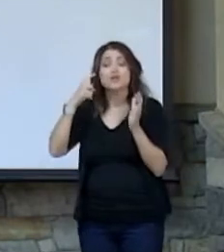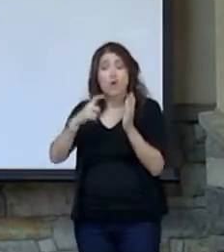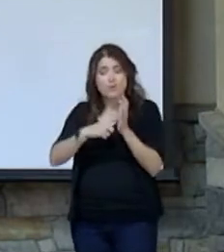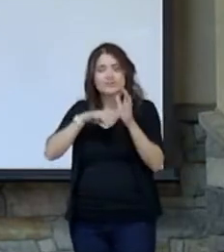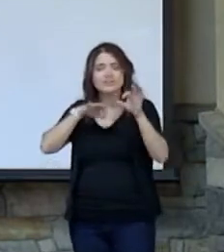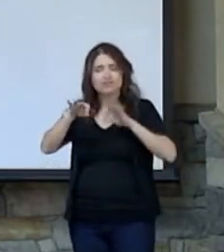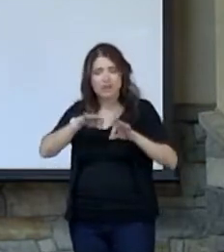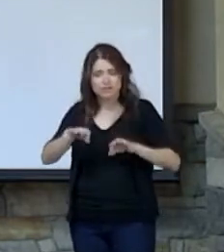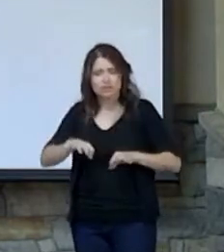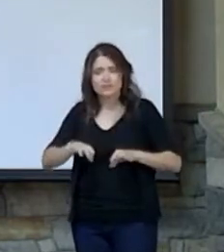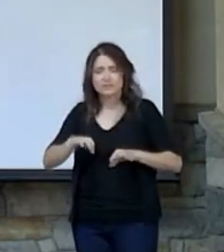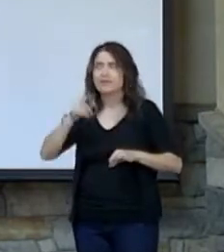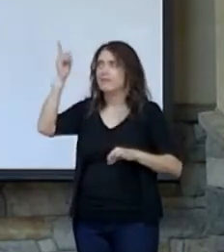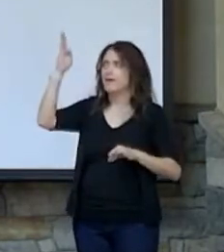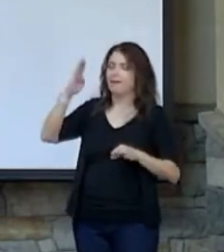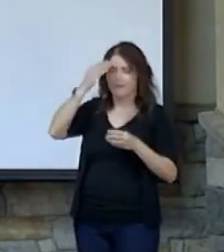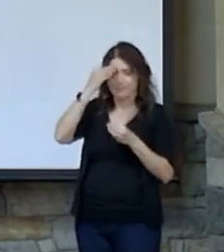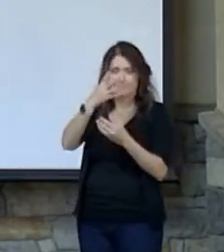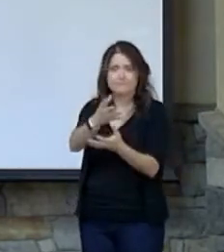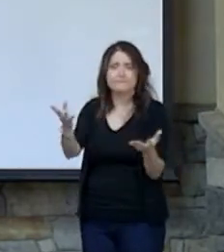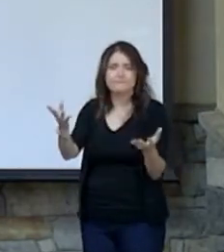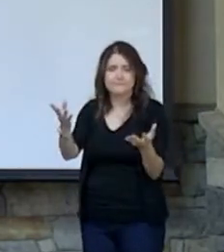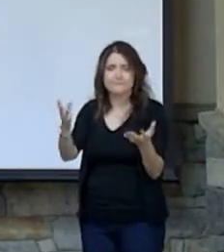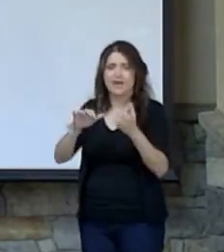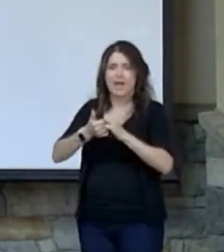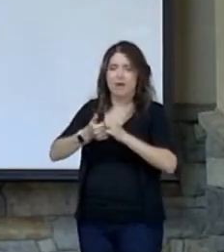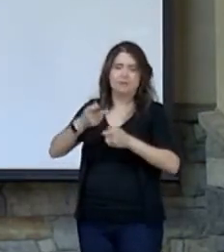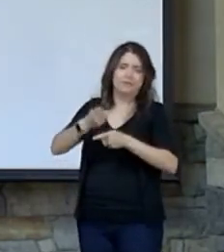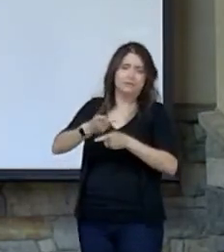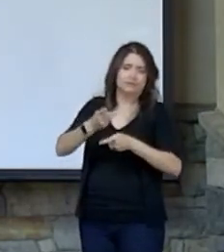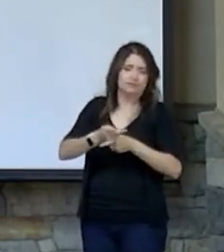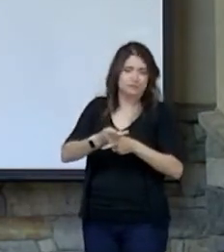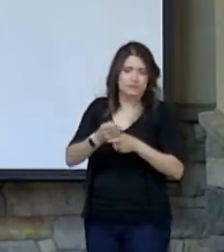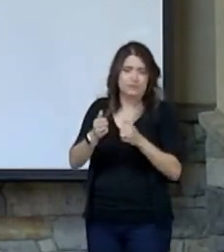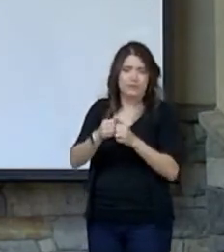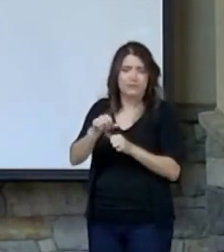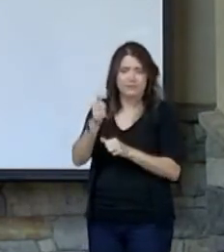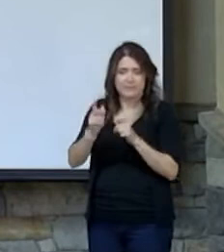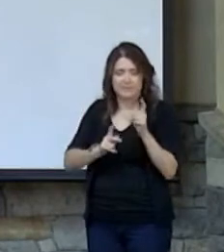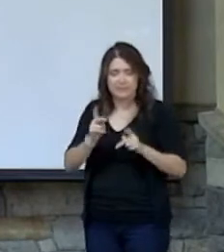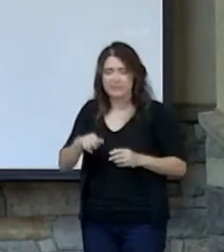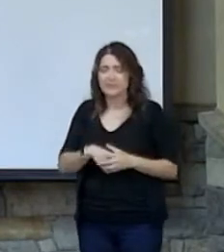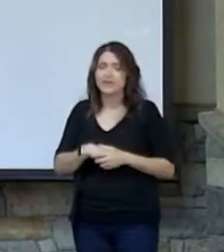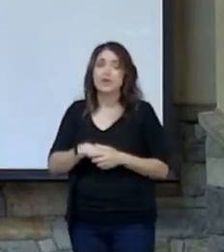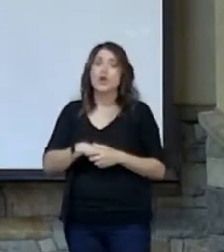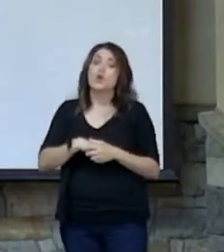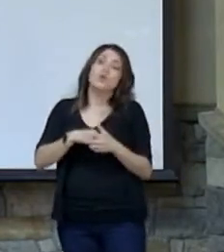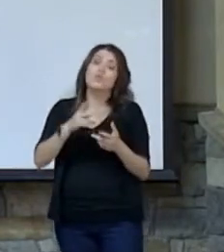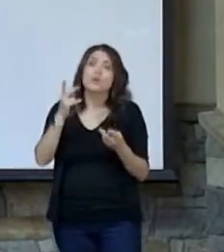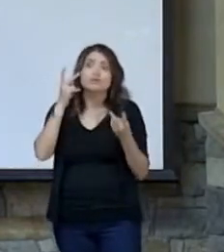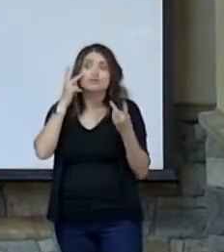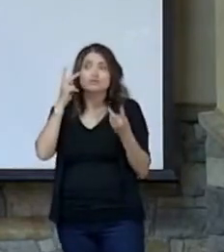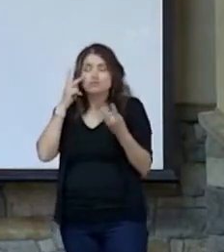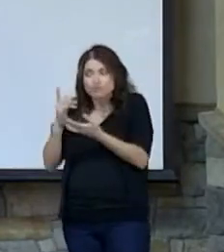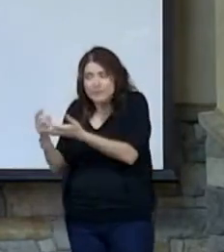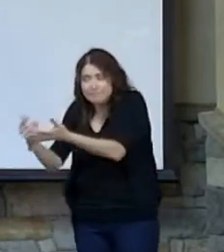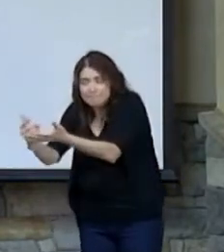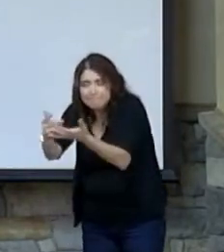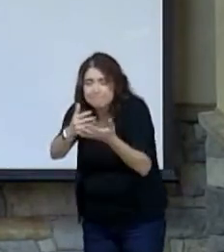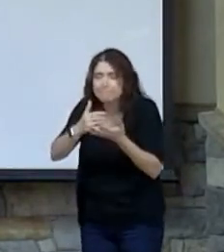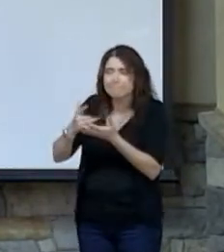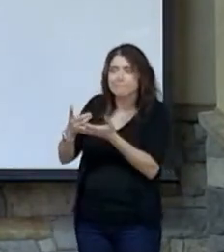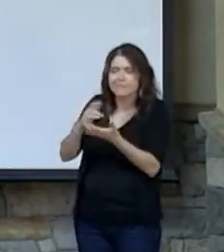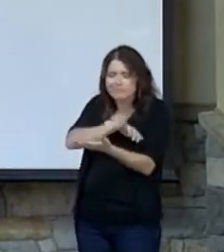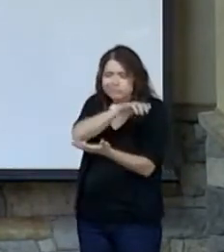instruction that God gave in regards to how they treated others. When you reap the harvest of your land, you shall not